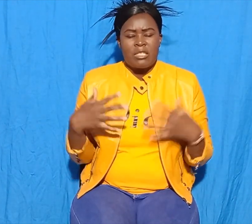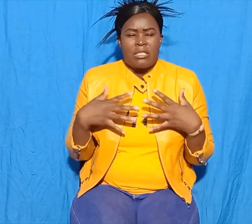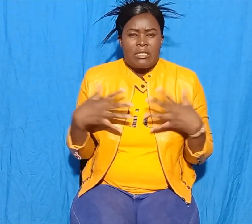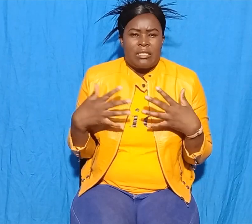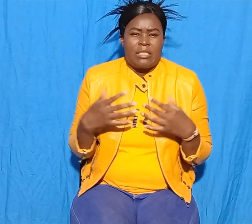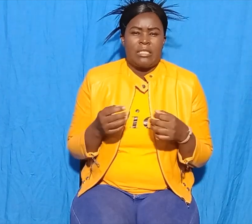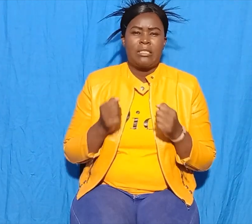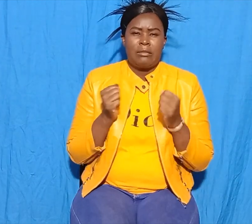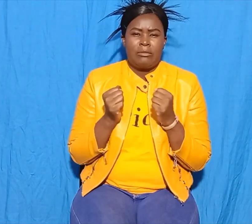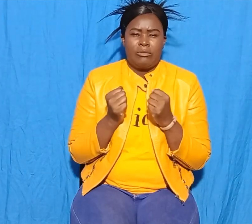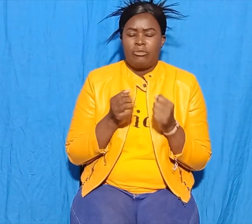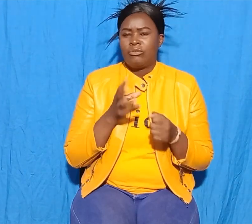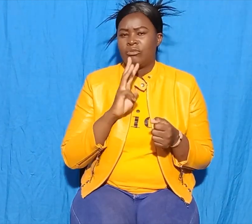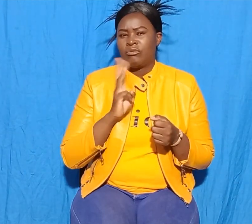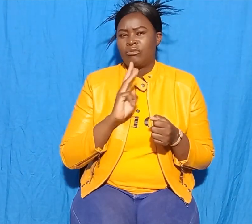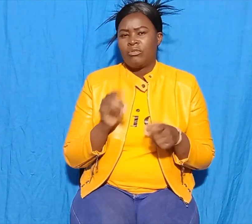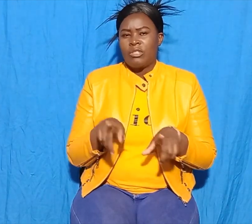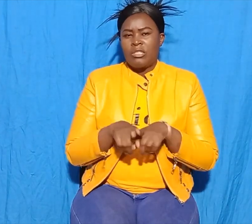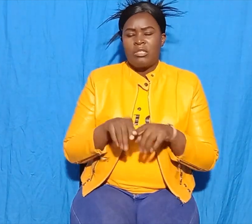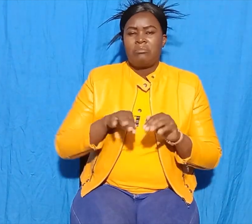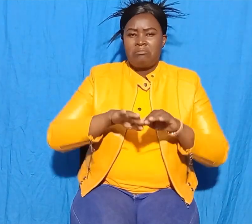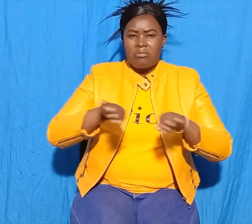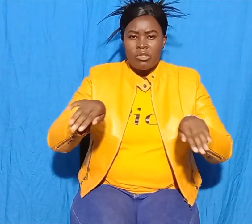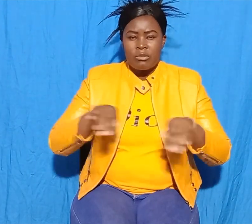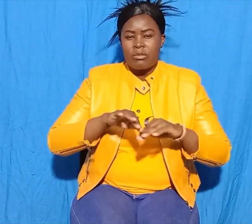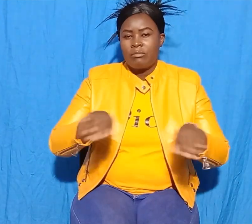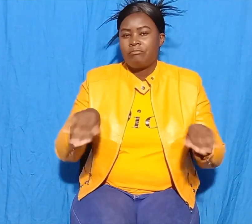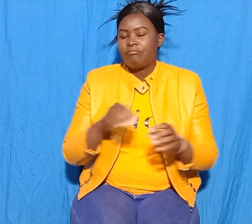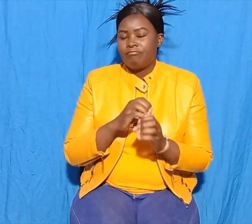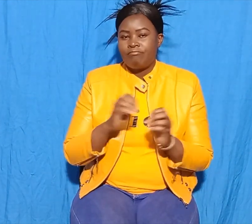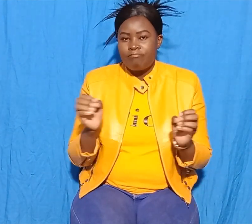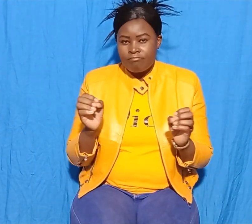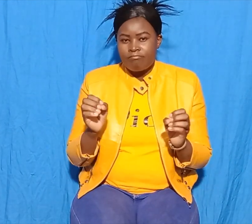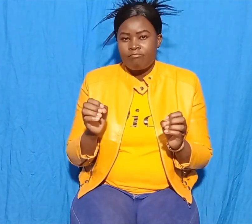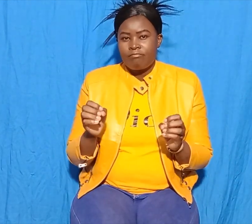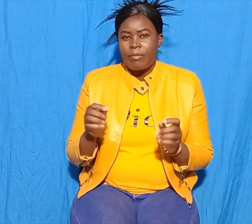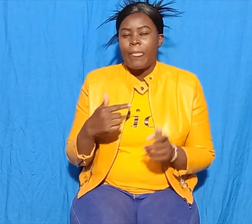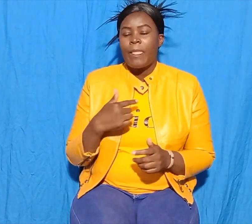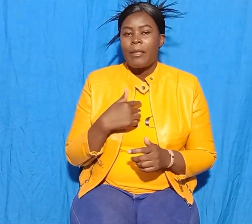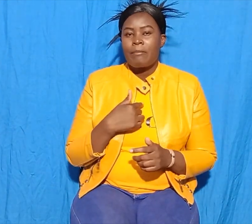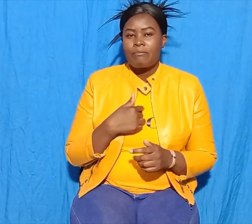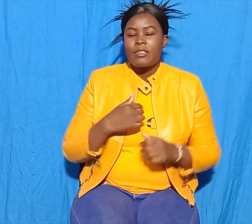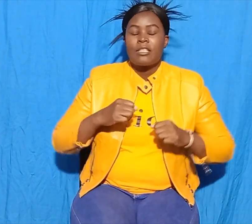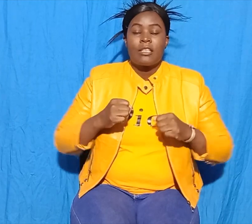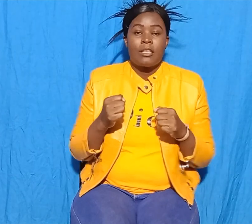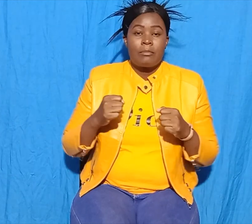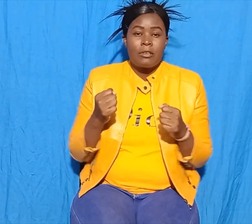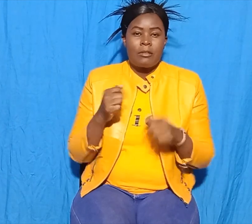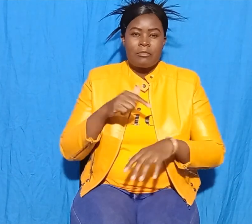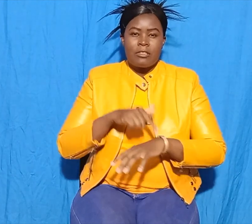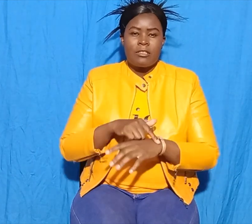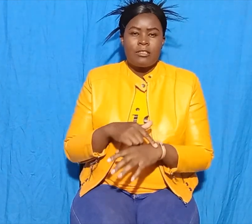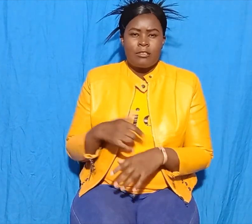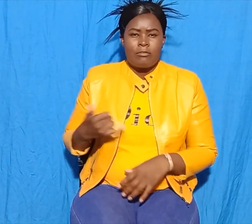I shall be happier if I stay on my tree. Oh, no, no,